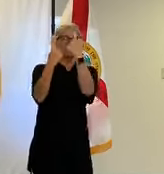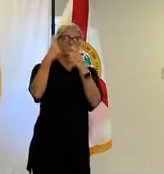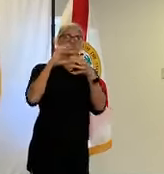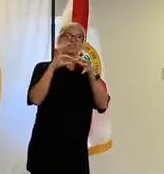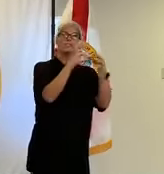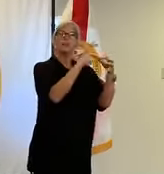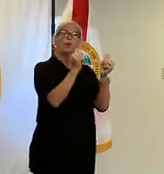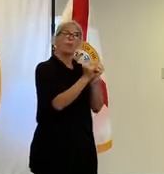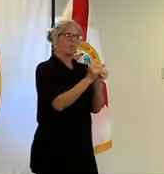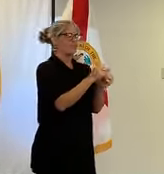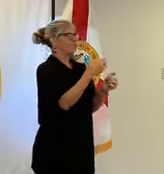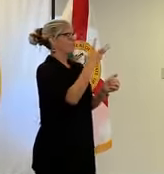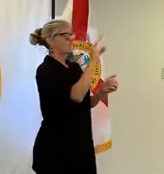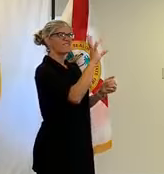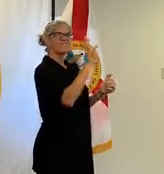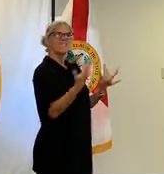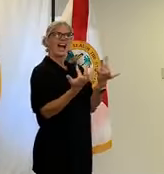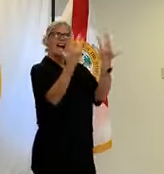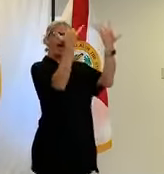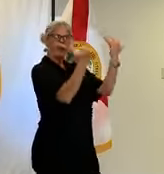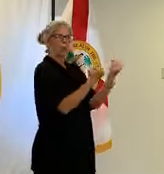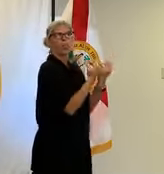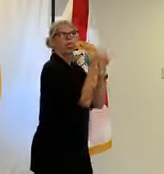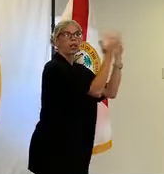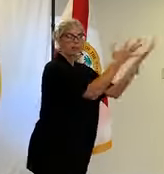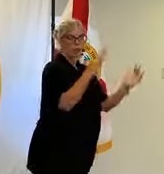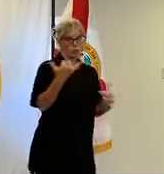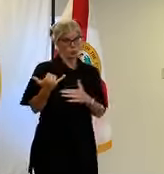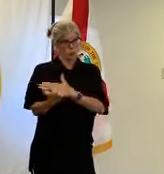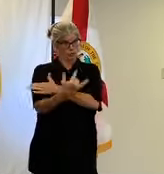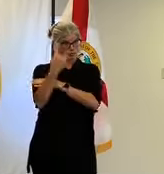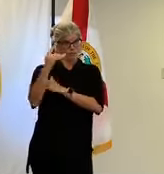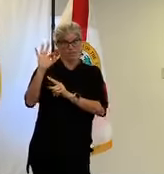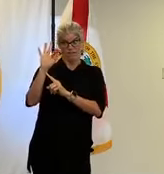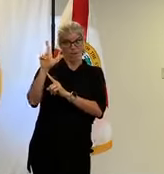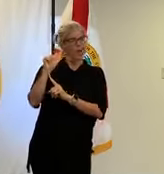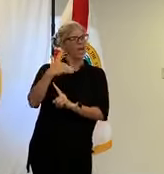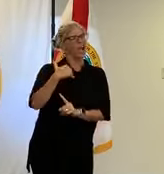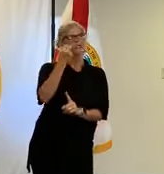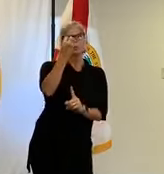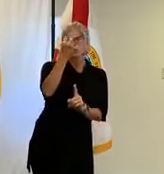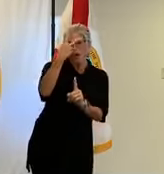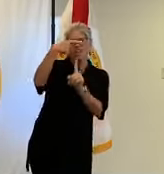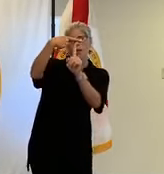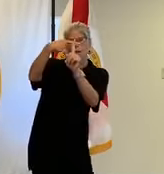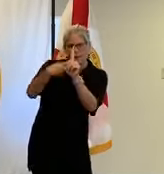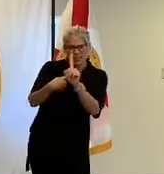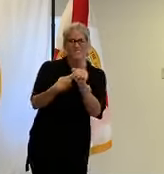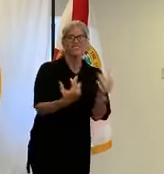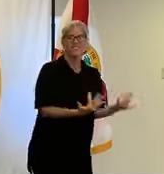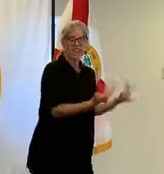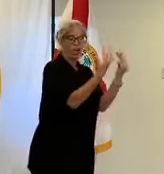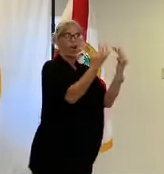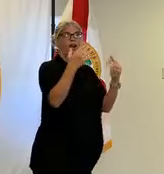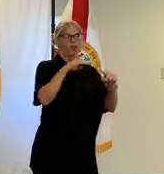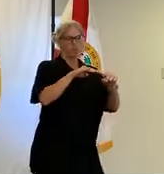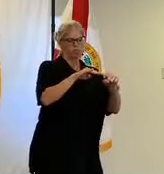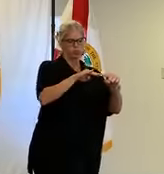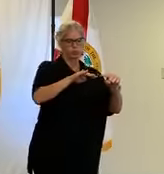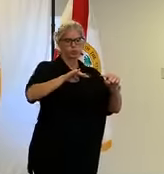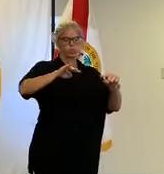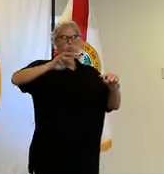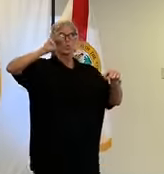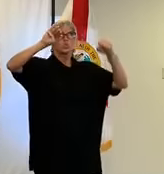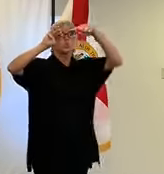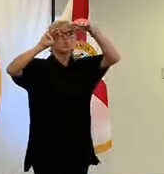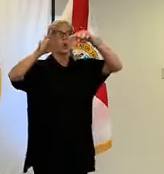currently the florida has a 12-month wildfire season that peaks in between december and june and as we're